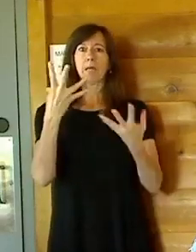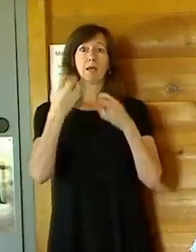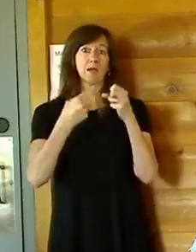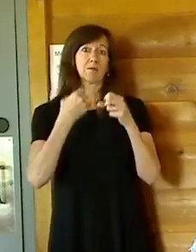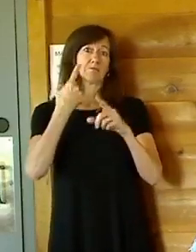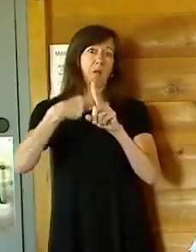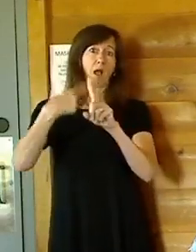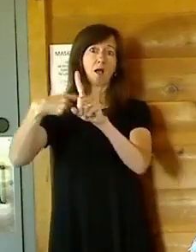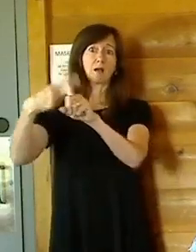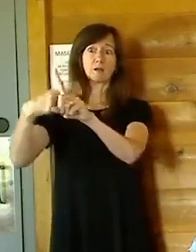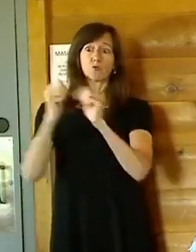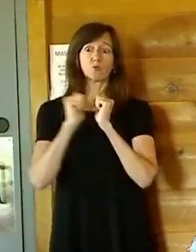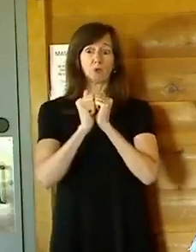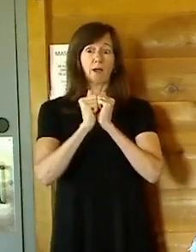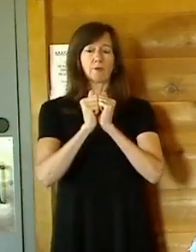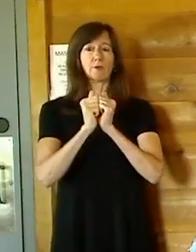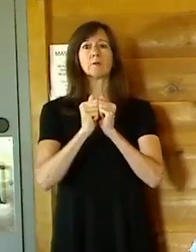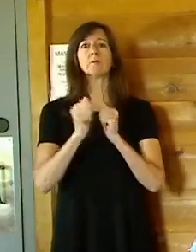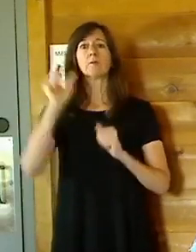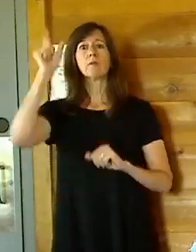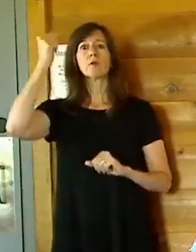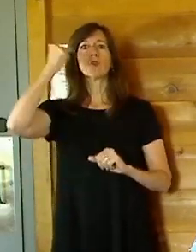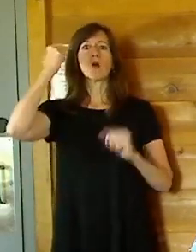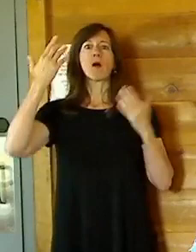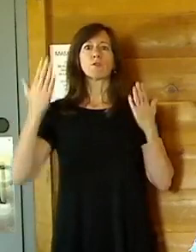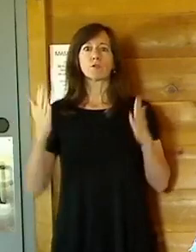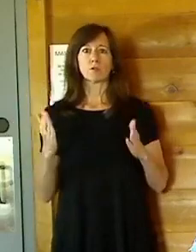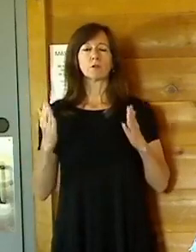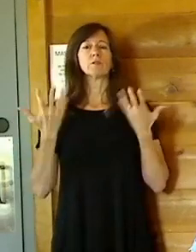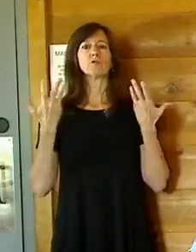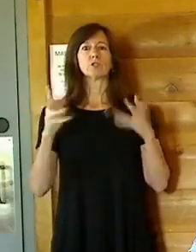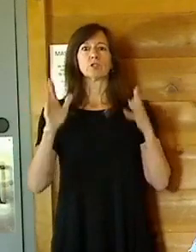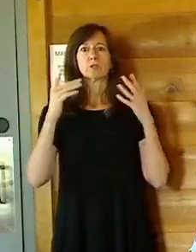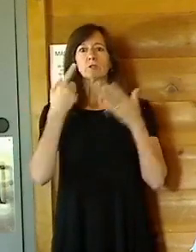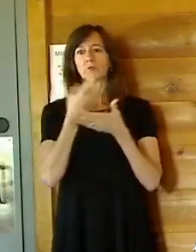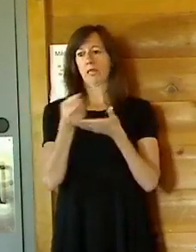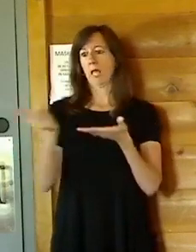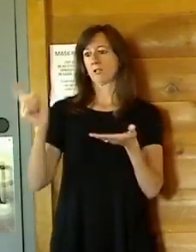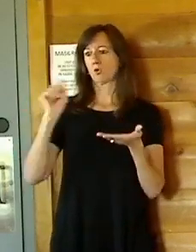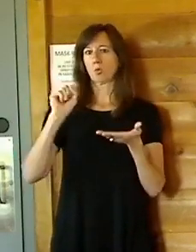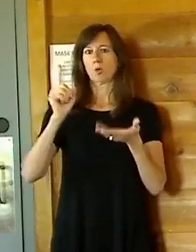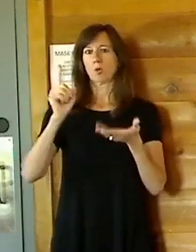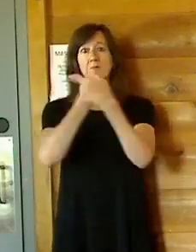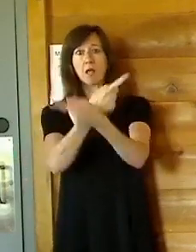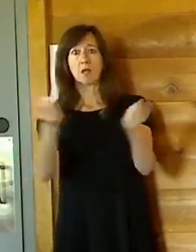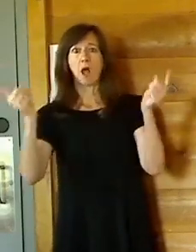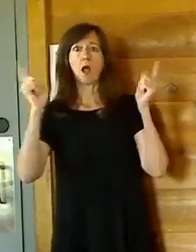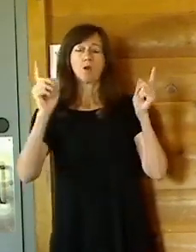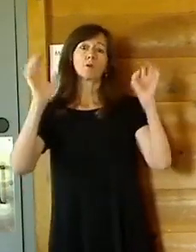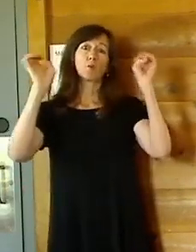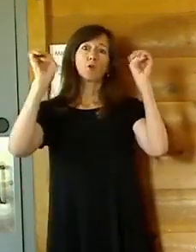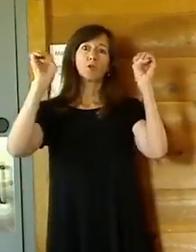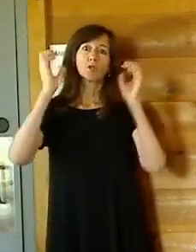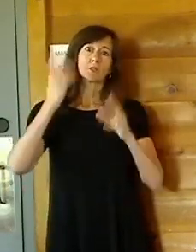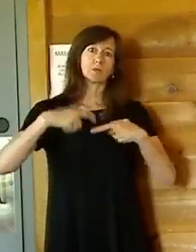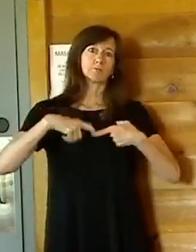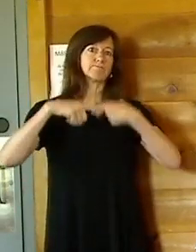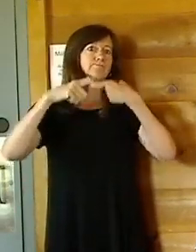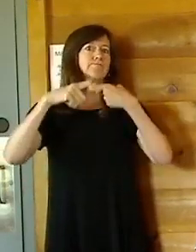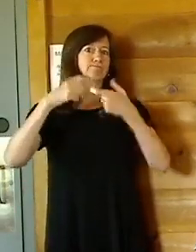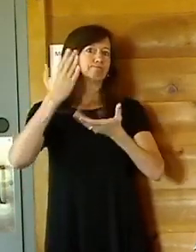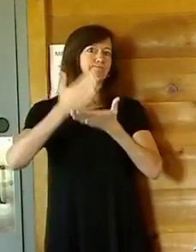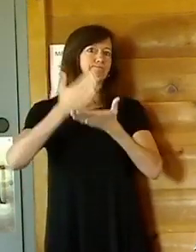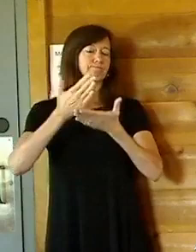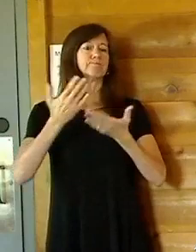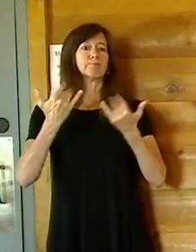rescinded and lifted the state of emergency a week ago, we are going to today conclude our regular